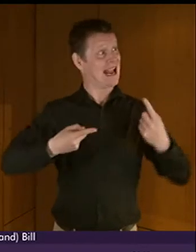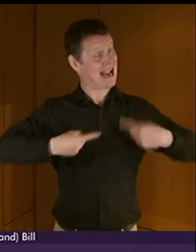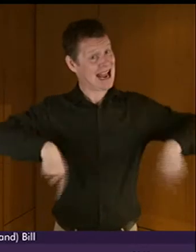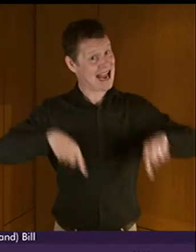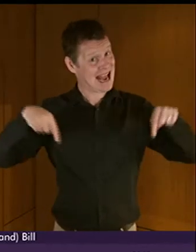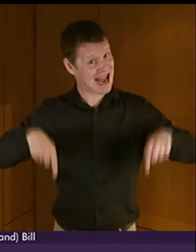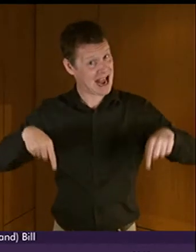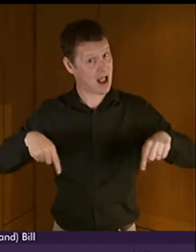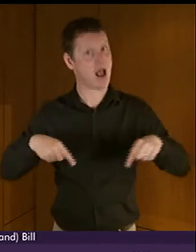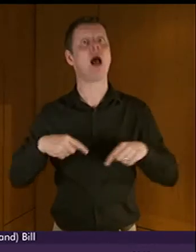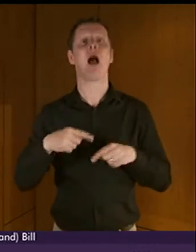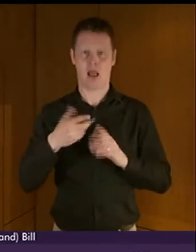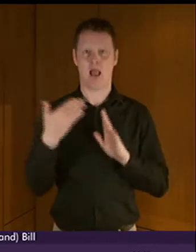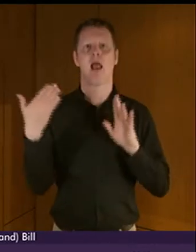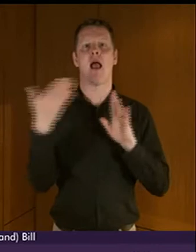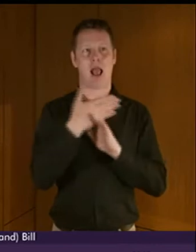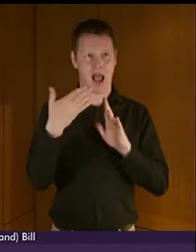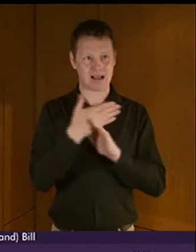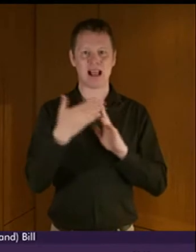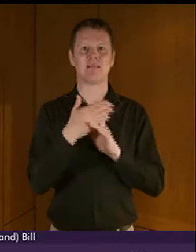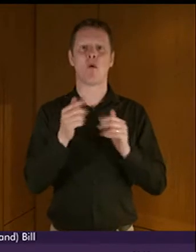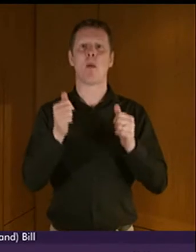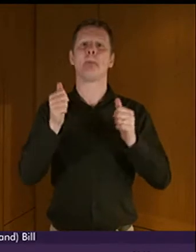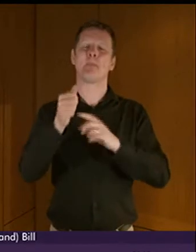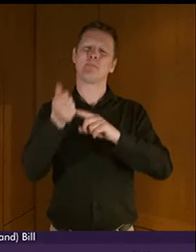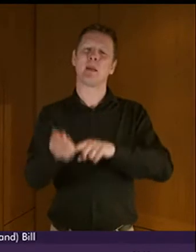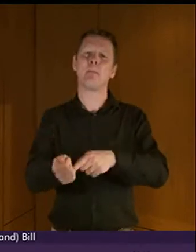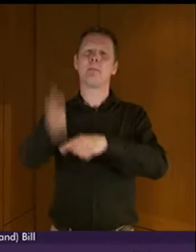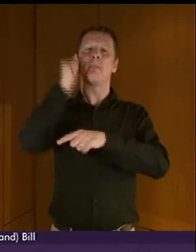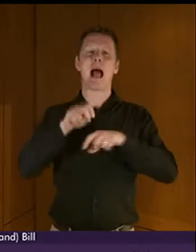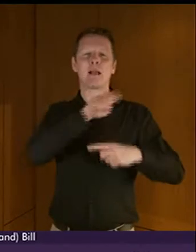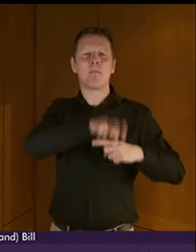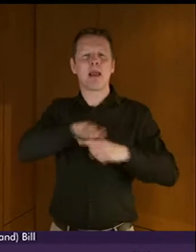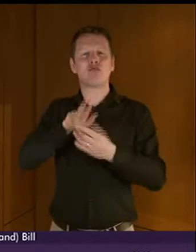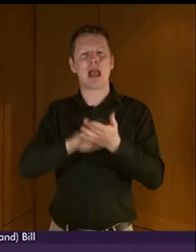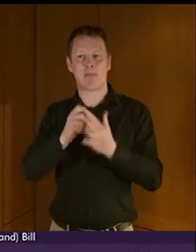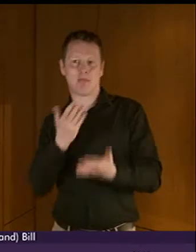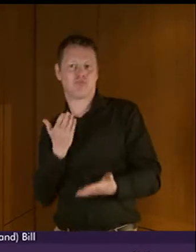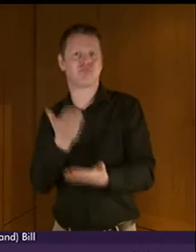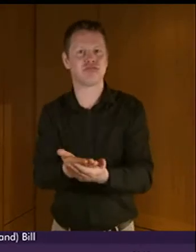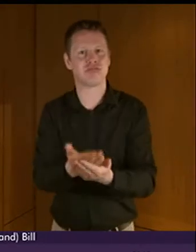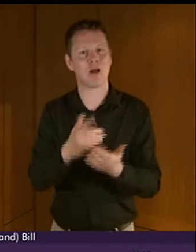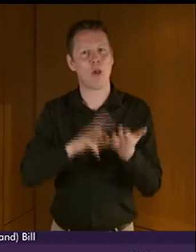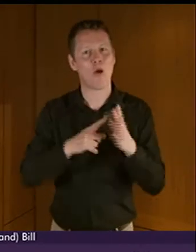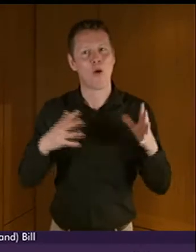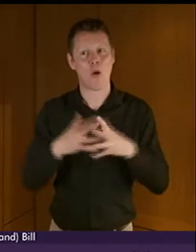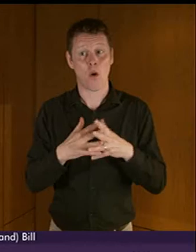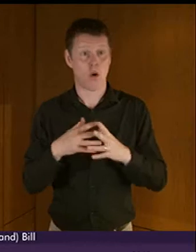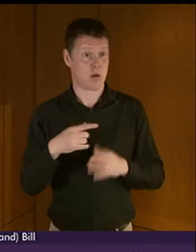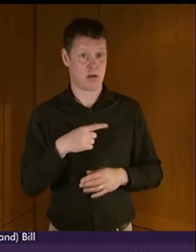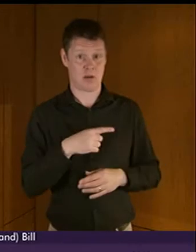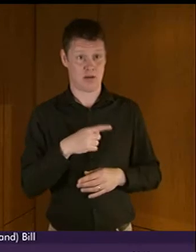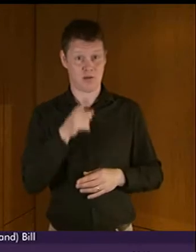is for backbenchers to their being able to legislate. In fact, if every backbencher took the opportunity, that would be